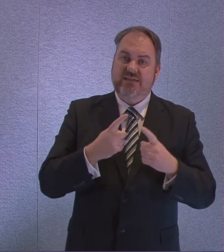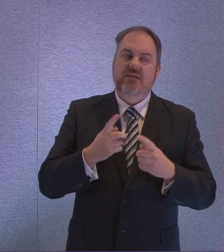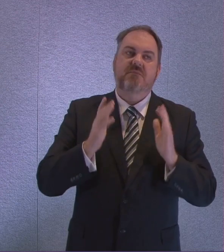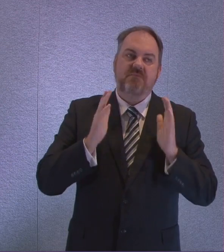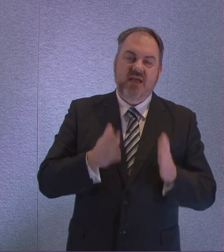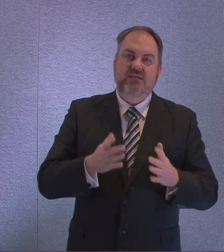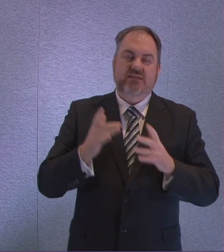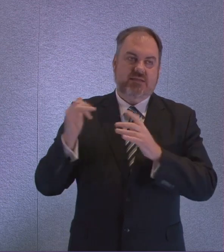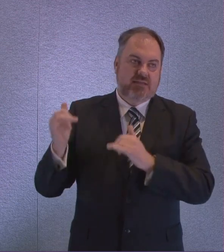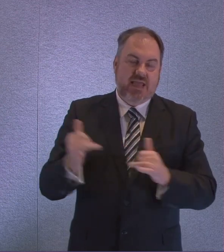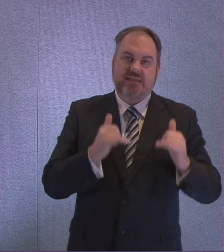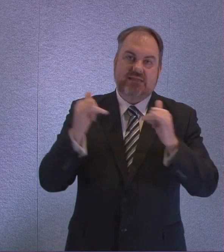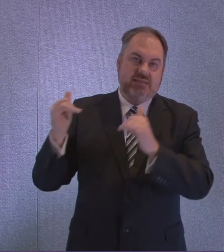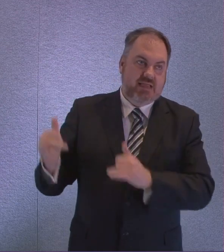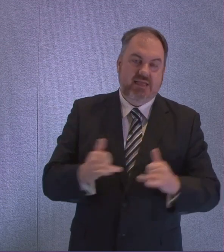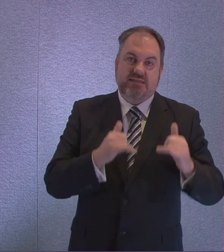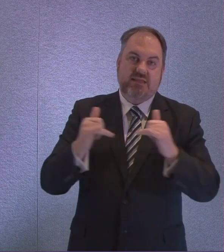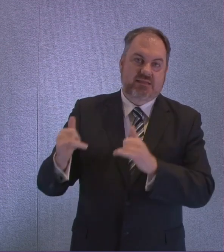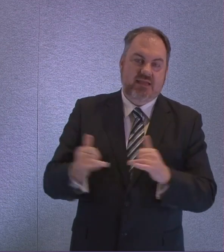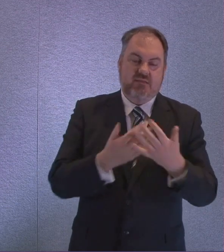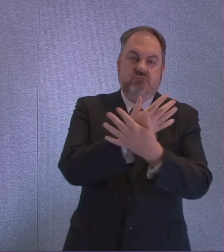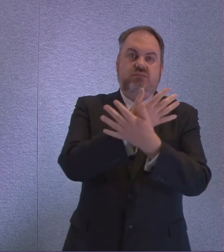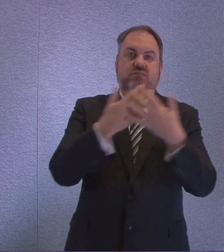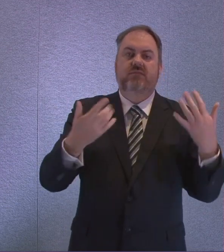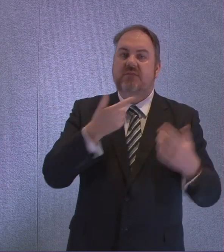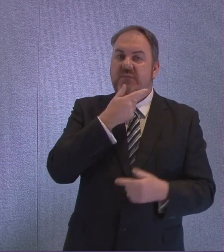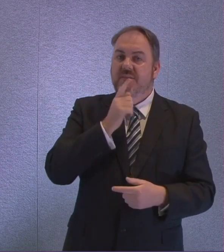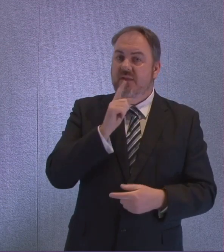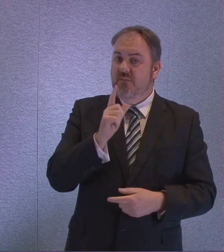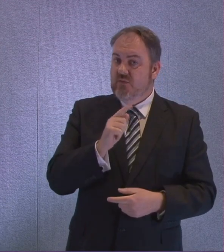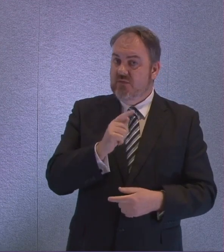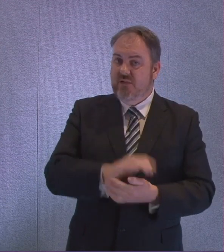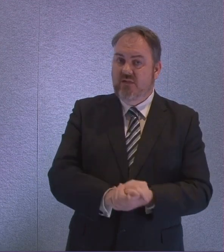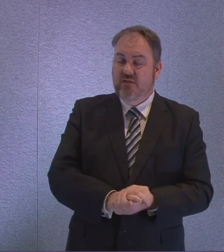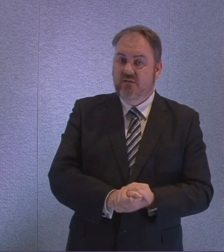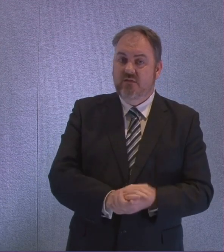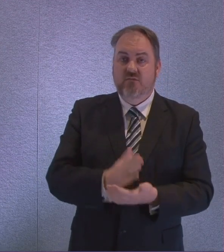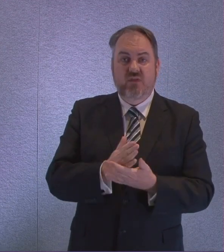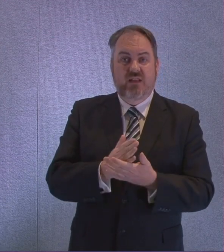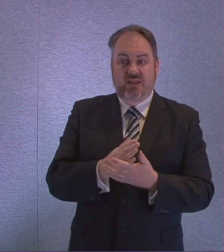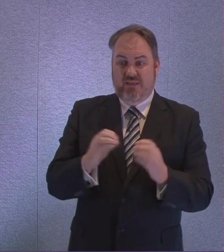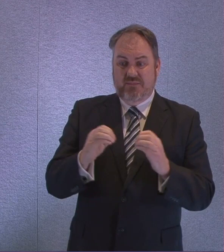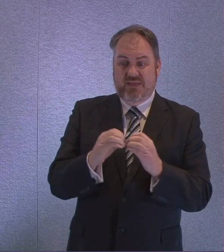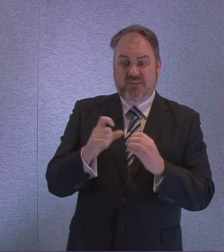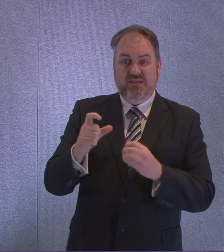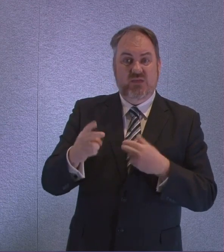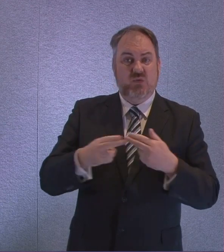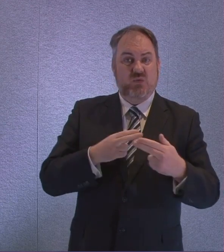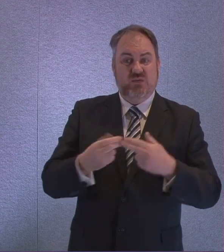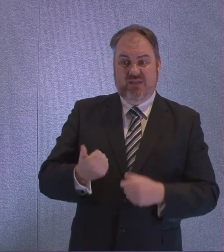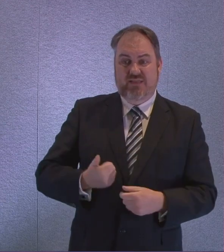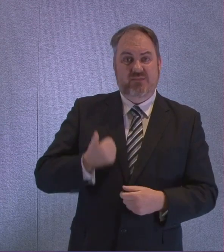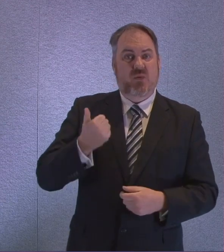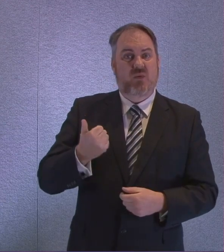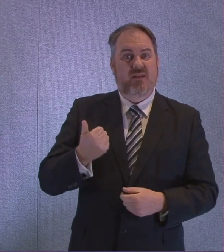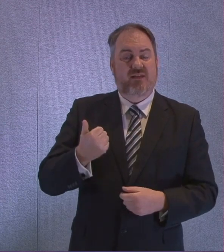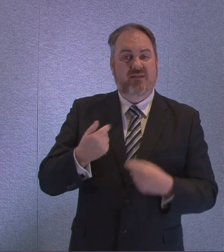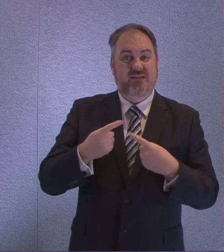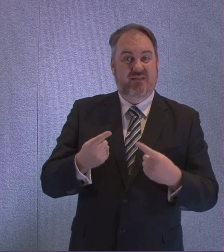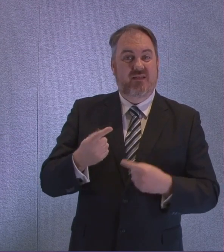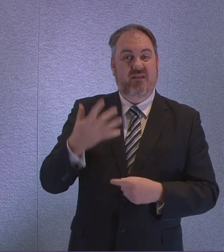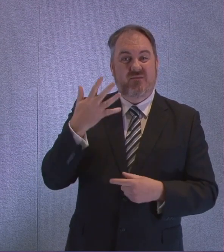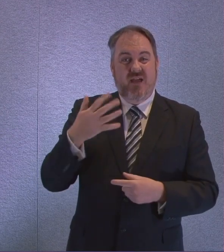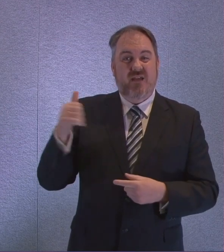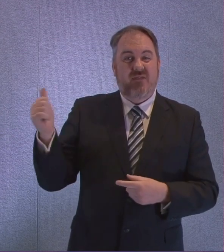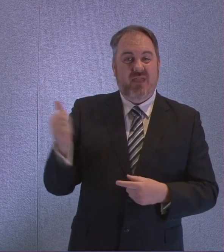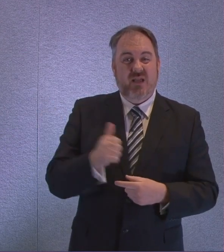test, test. And the National Clinical Director told the BBC this morning in an interview that I think 5,000 health